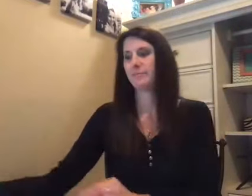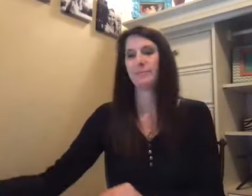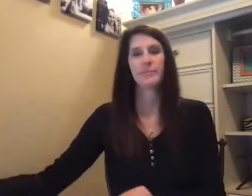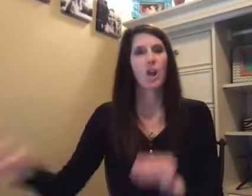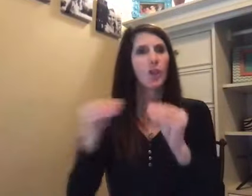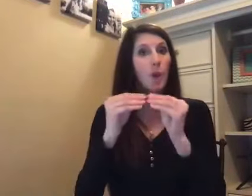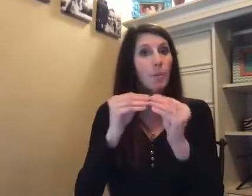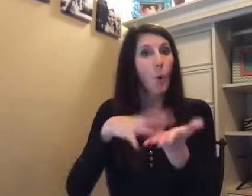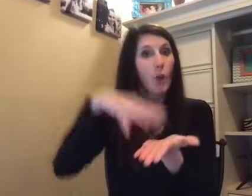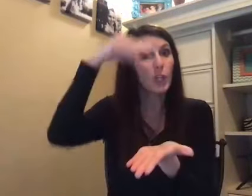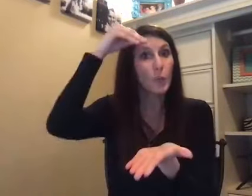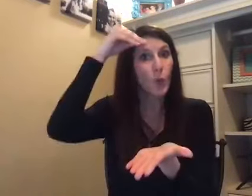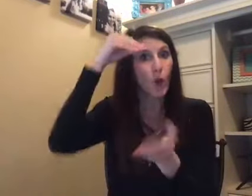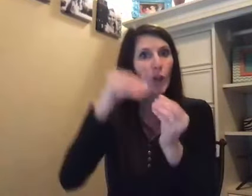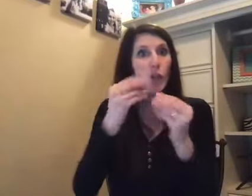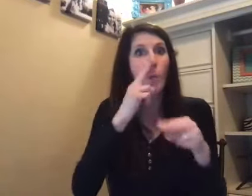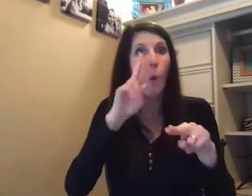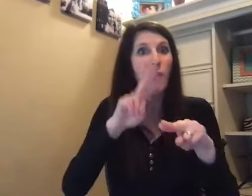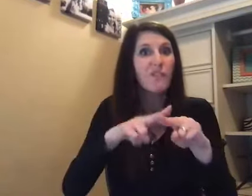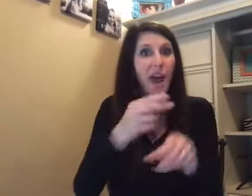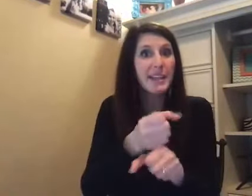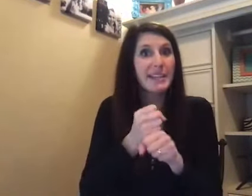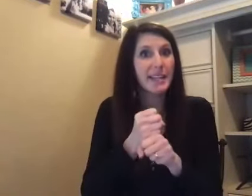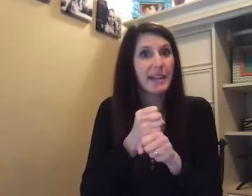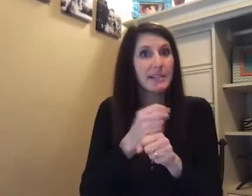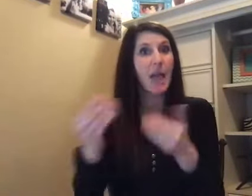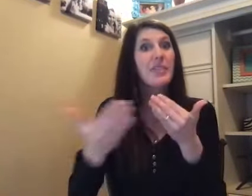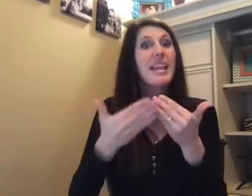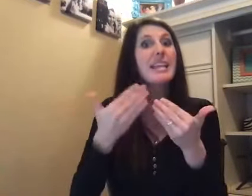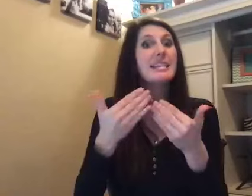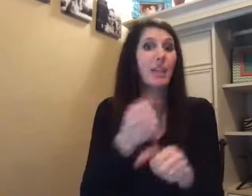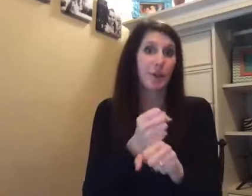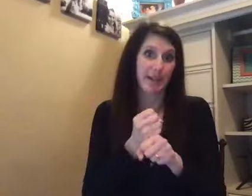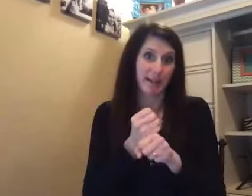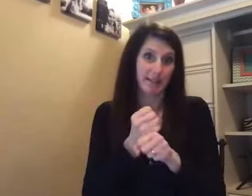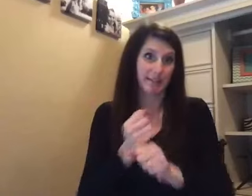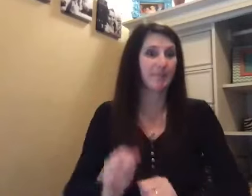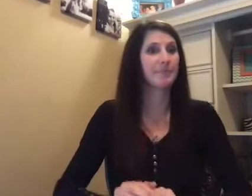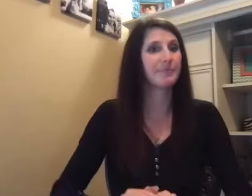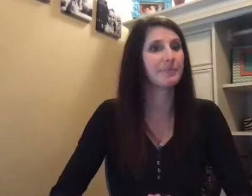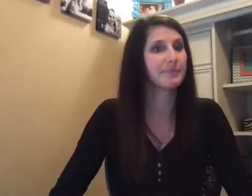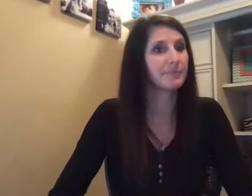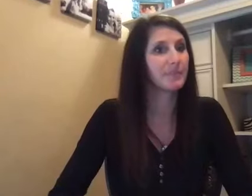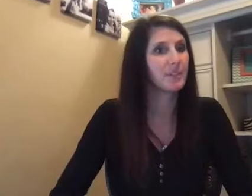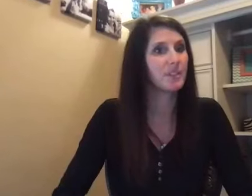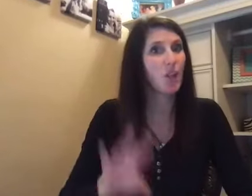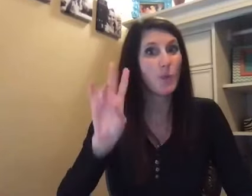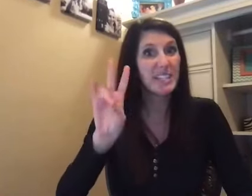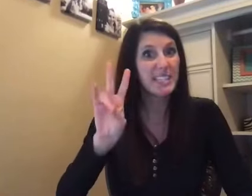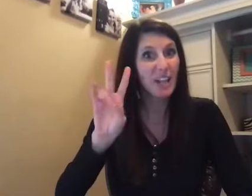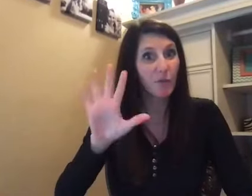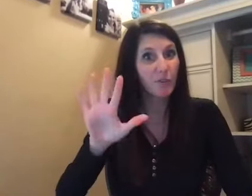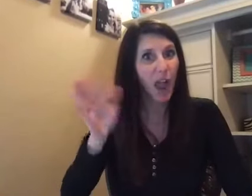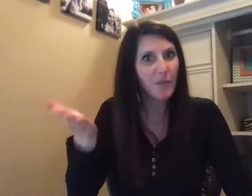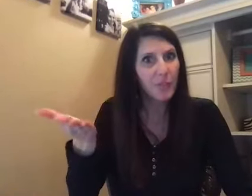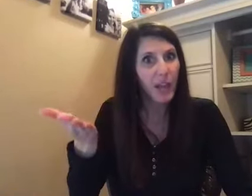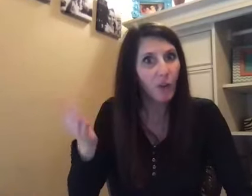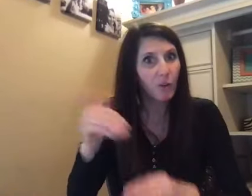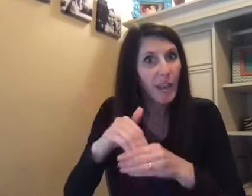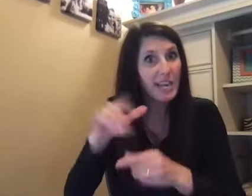The more you look, the more fun you get. That's the ether, guess. So is something back there in